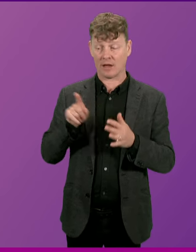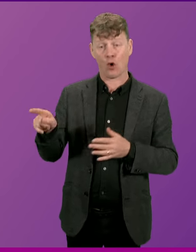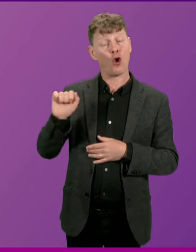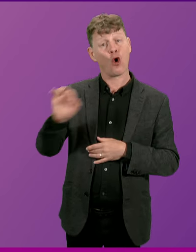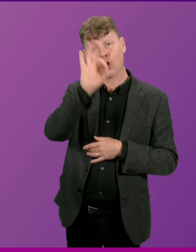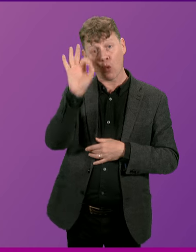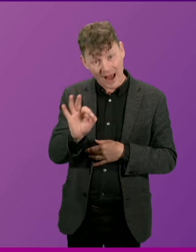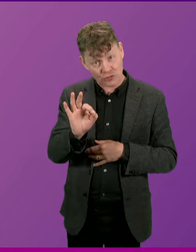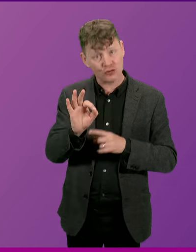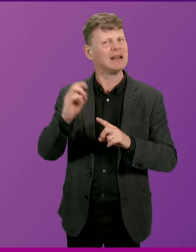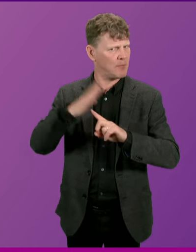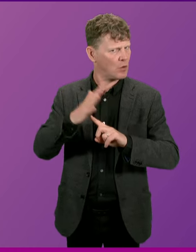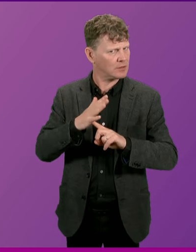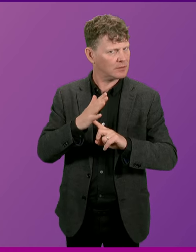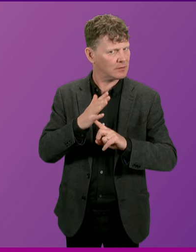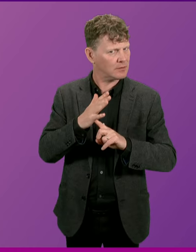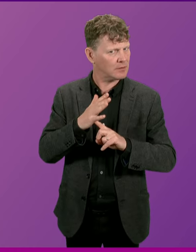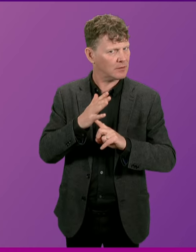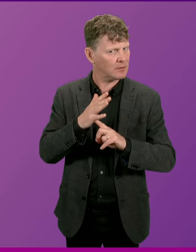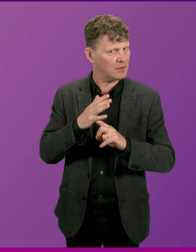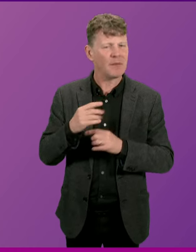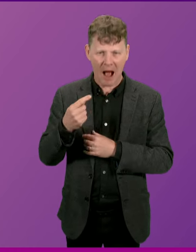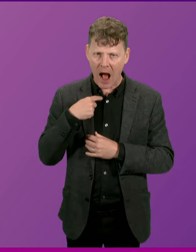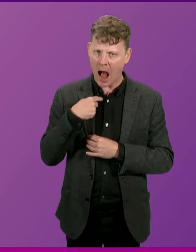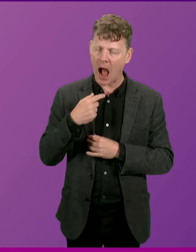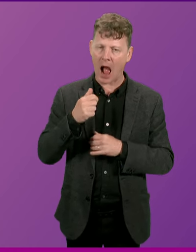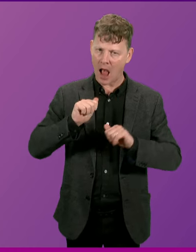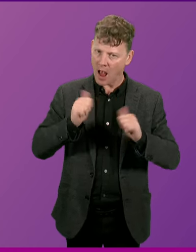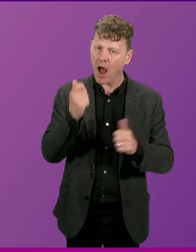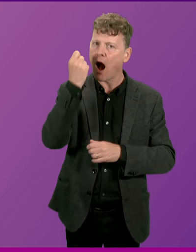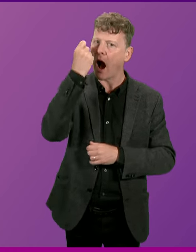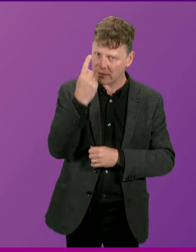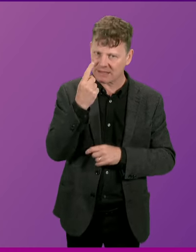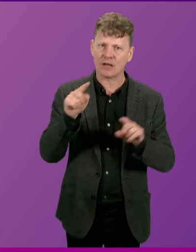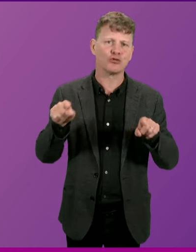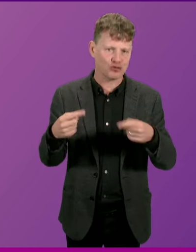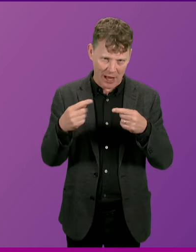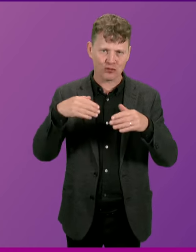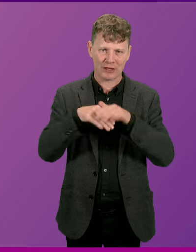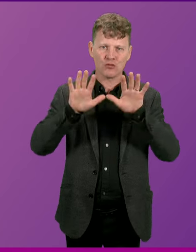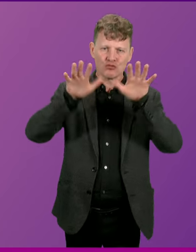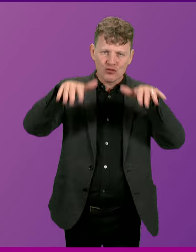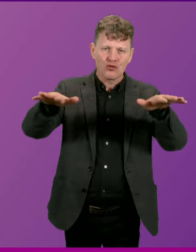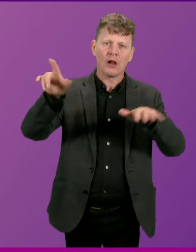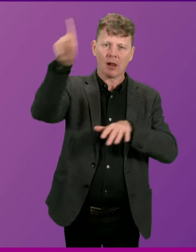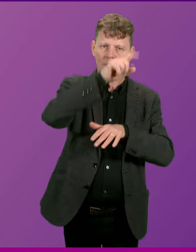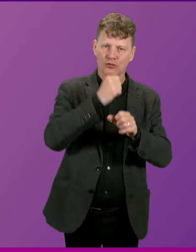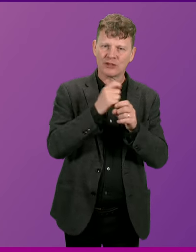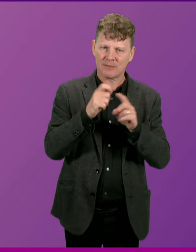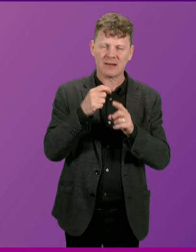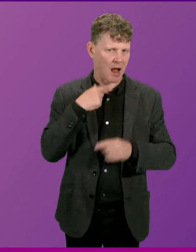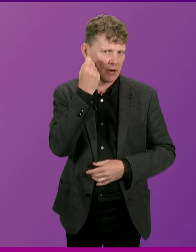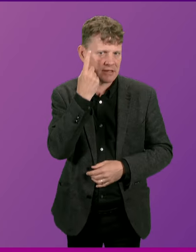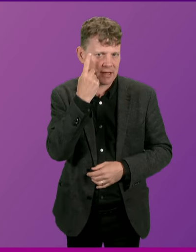because again, I understand in detail the challenges facing our rural GPs. But it's precisely